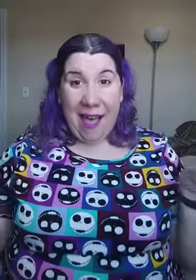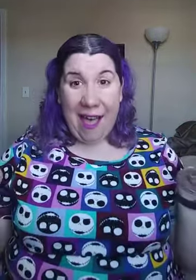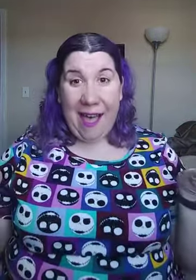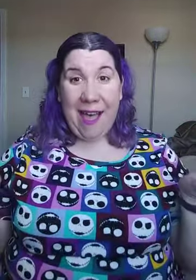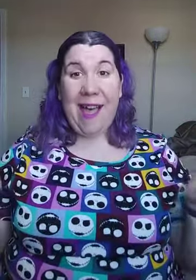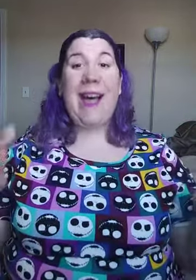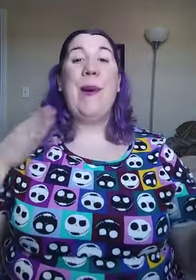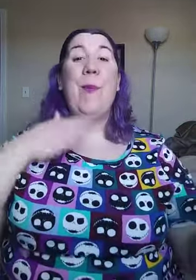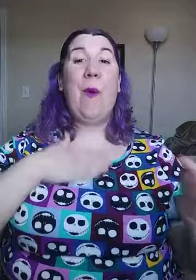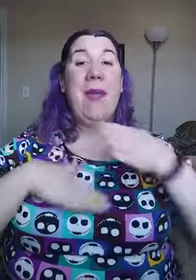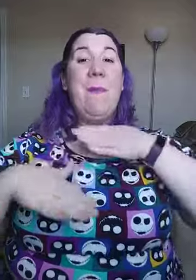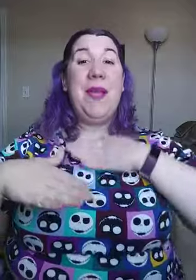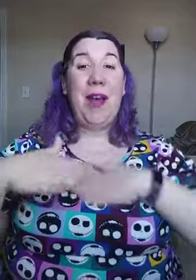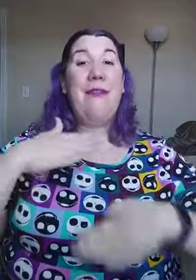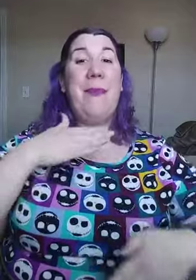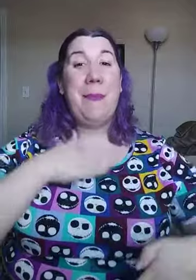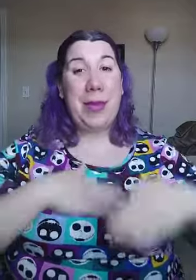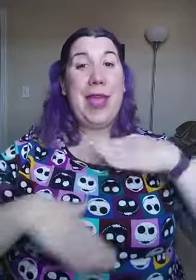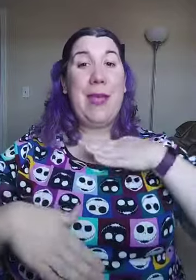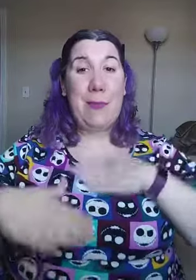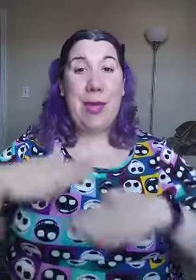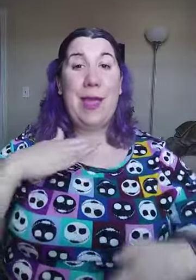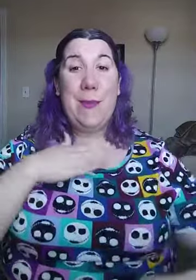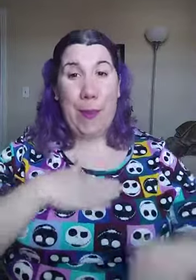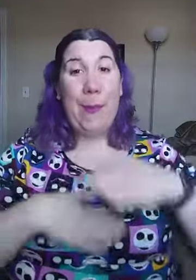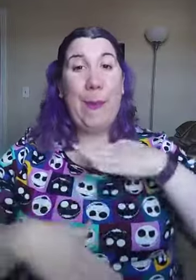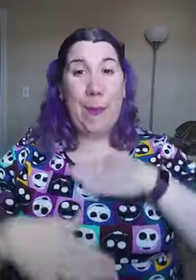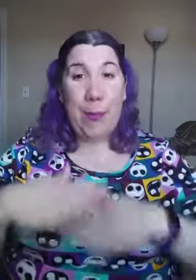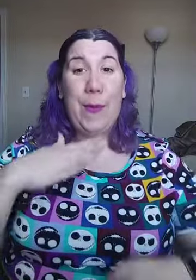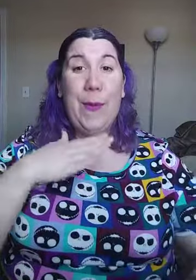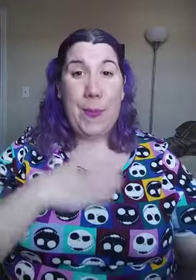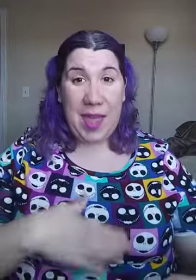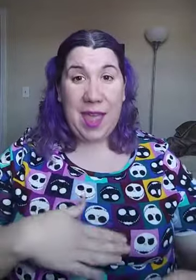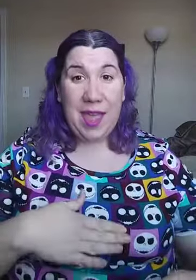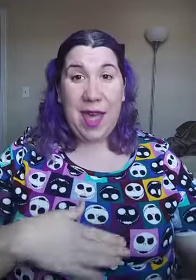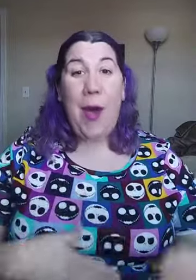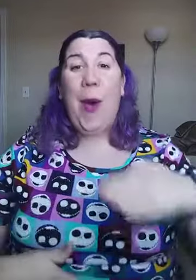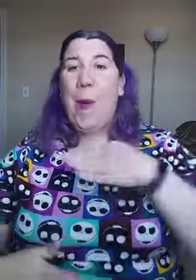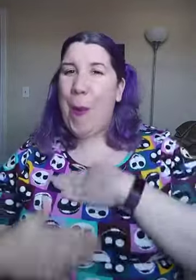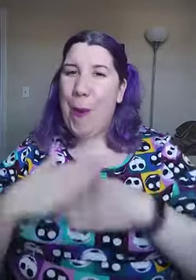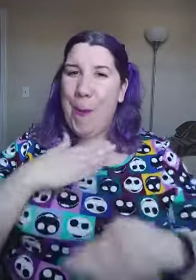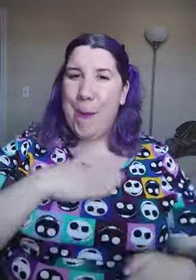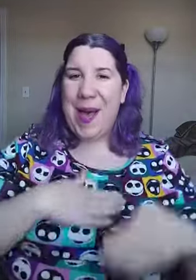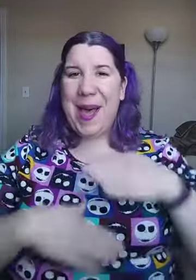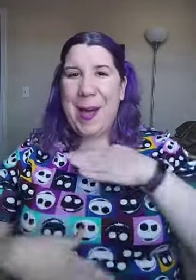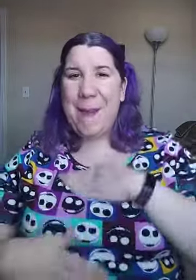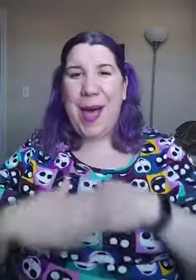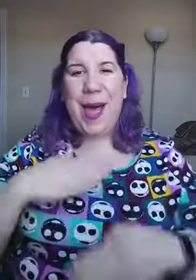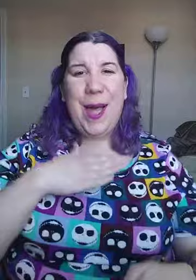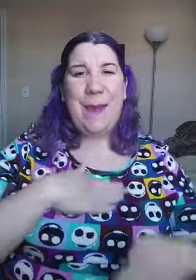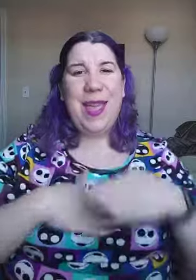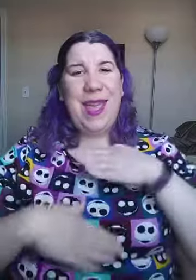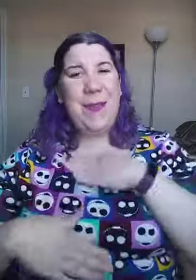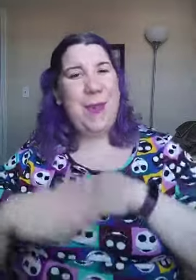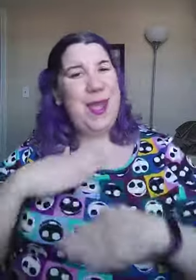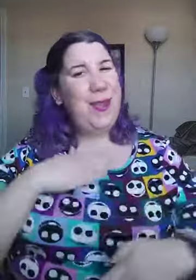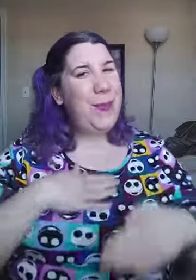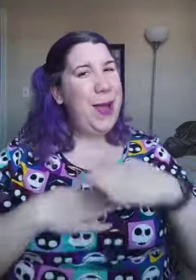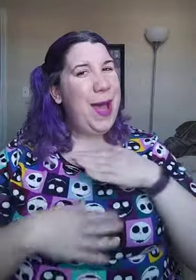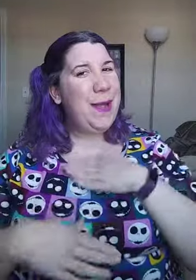I'm wiping off my baby bumblebee. Won't my mommy be so proud